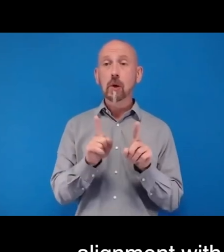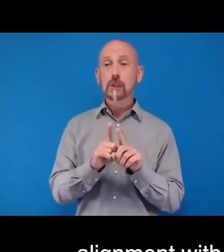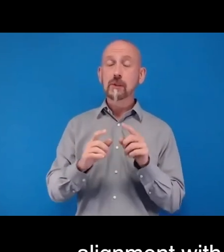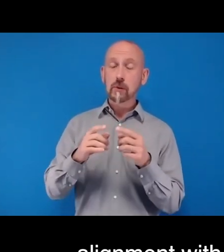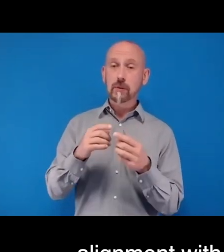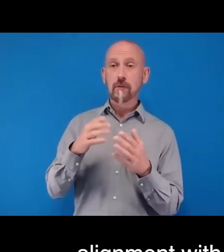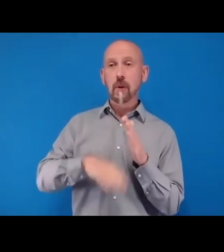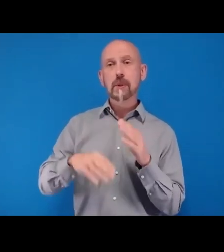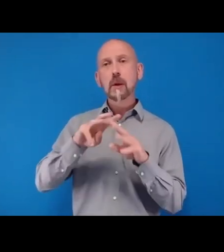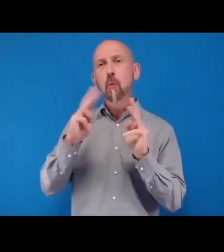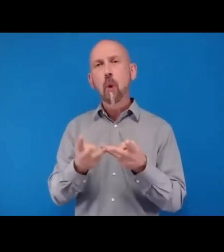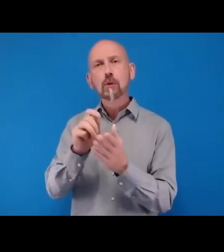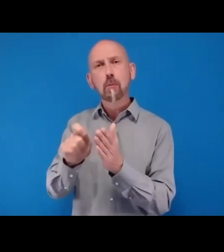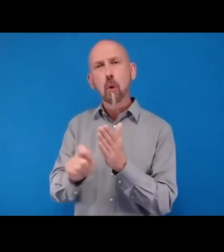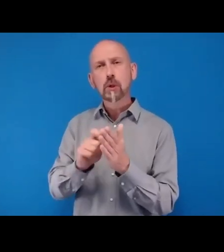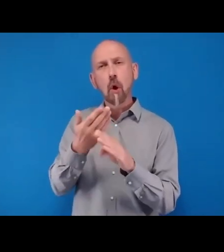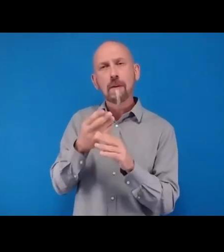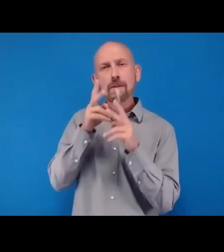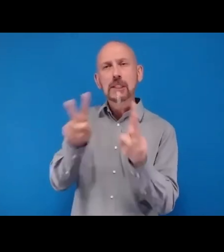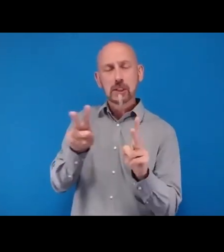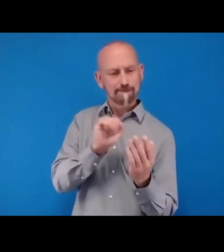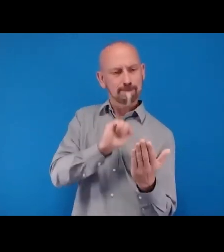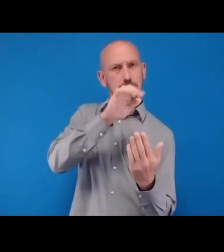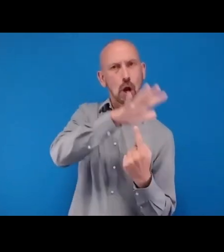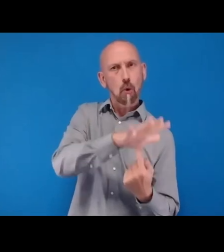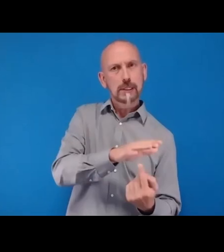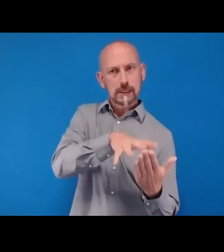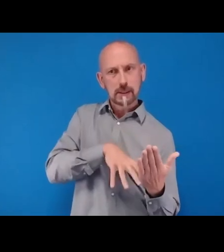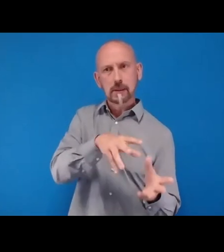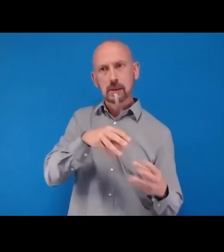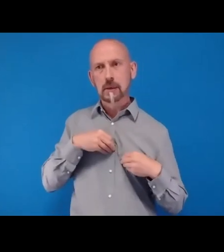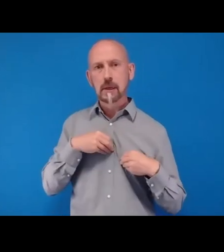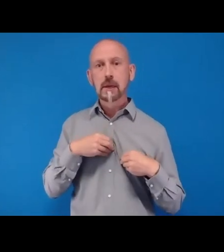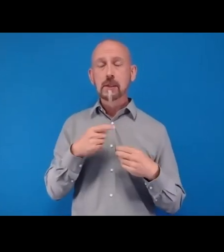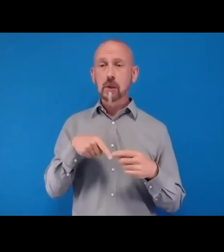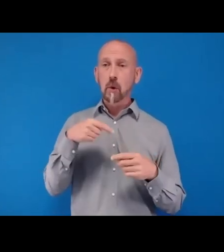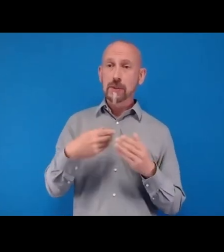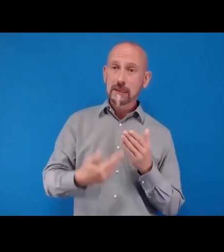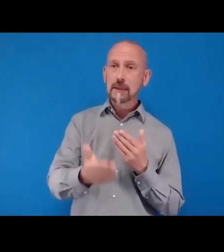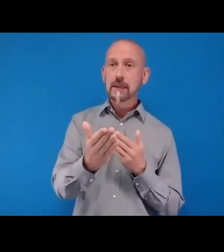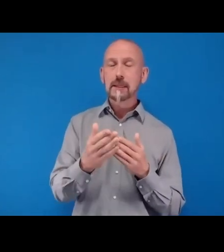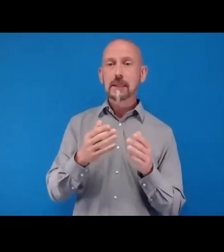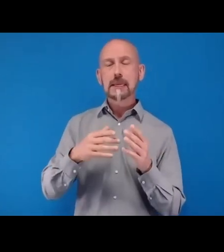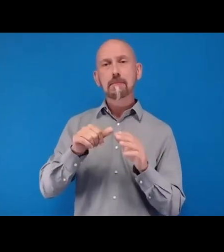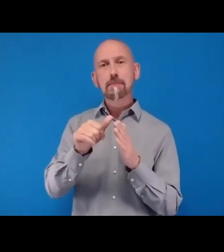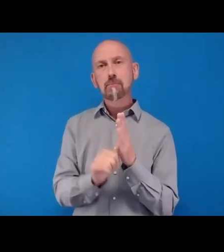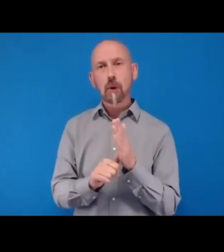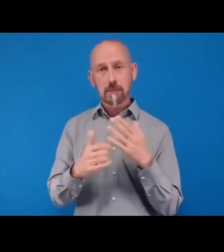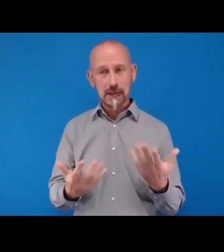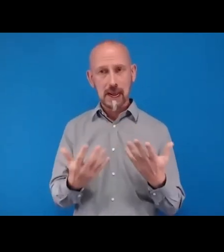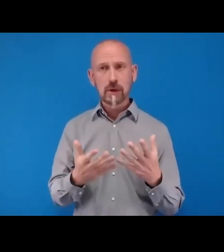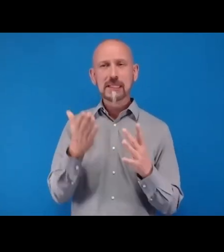These five years Pakistan plans from 2020 to 25 are actually the mid-term strategic plans designed to